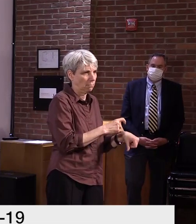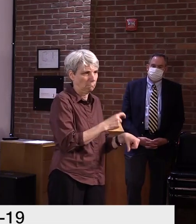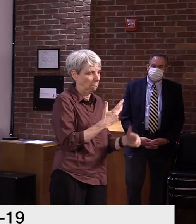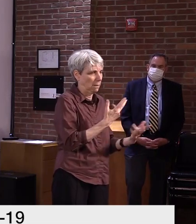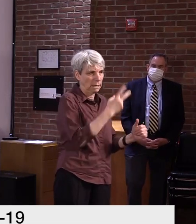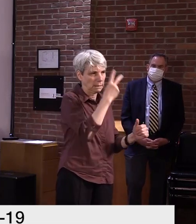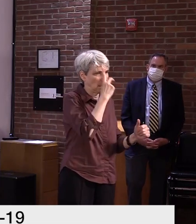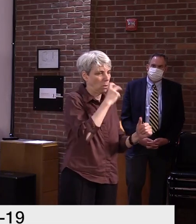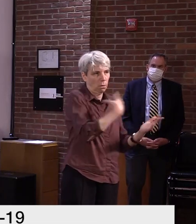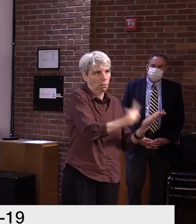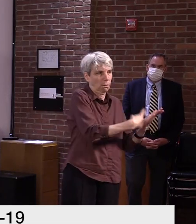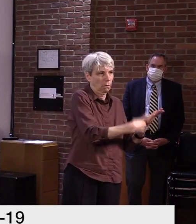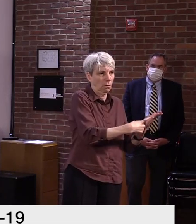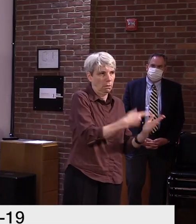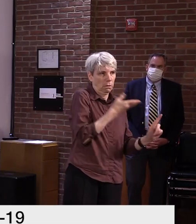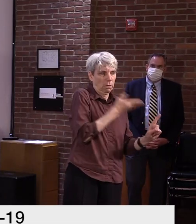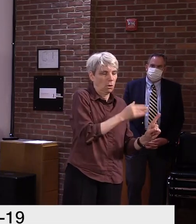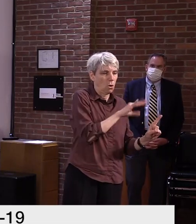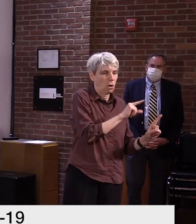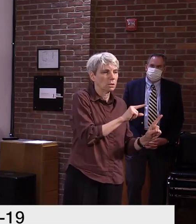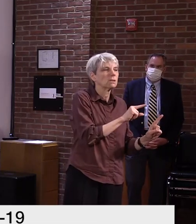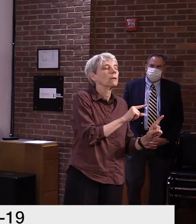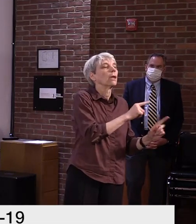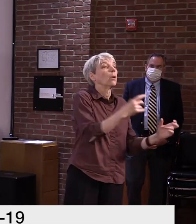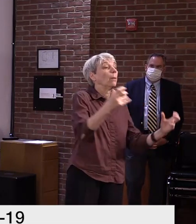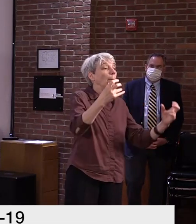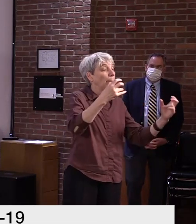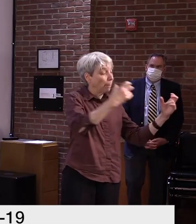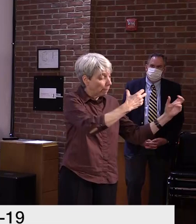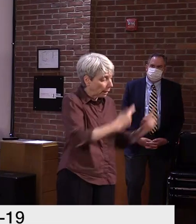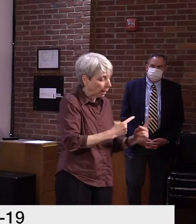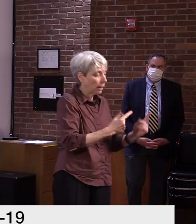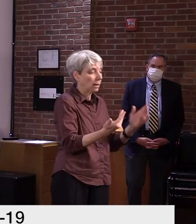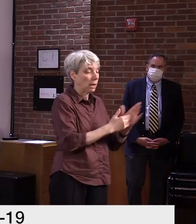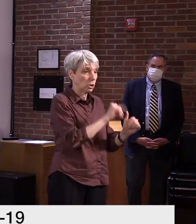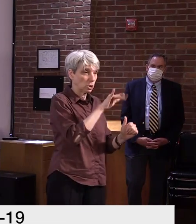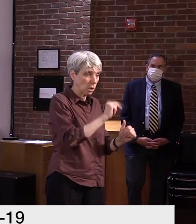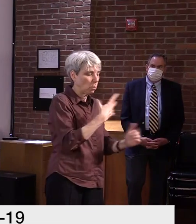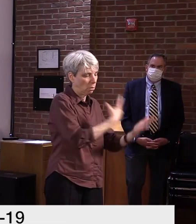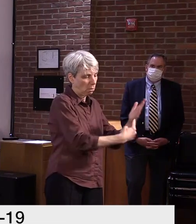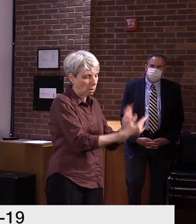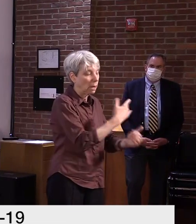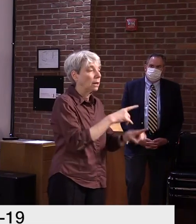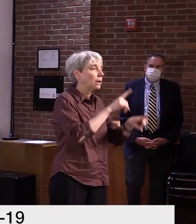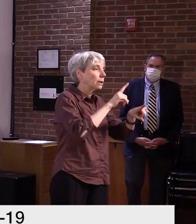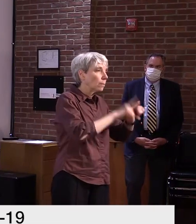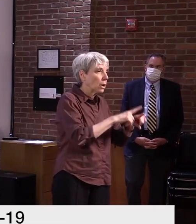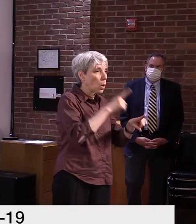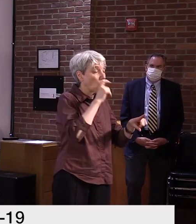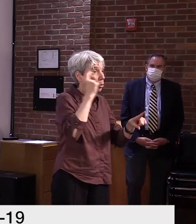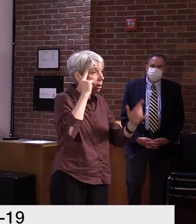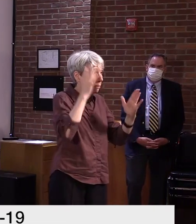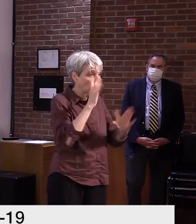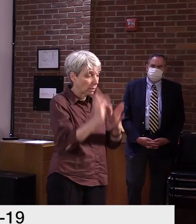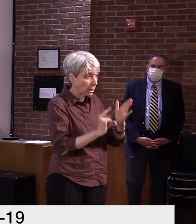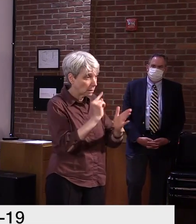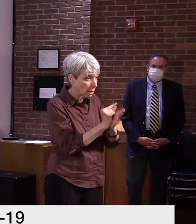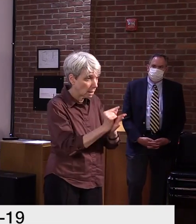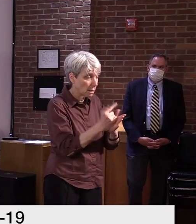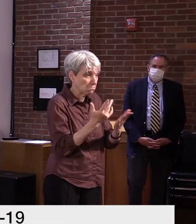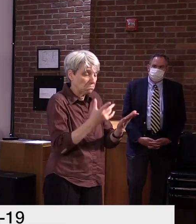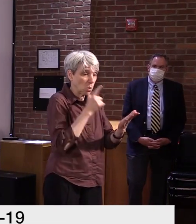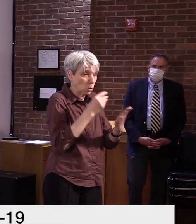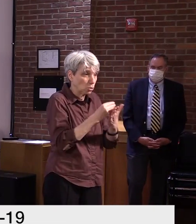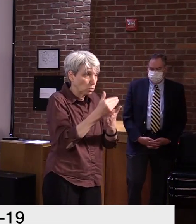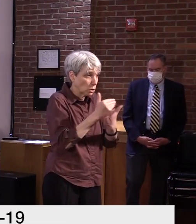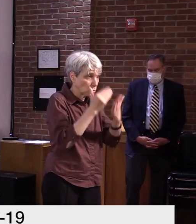uh, something that will come up in, uh, in January. And depending on who is who is in office at that point in time, uh, and, uh,